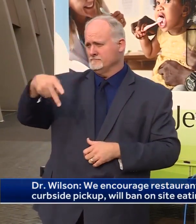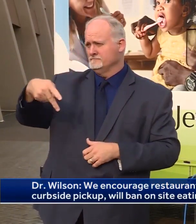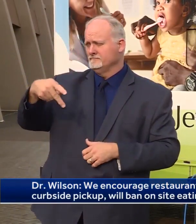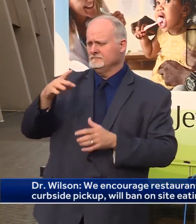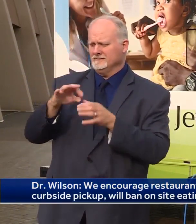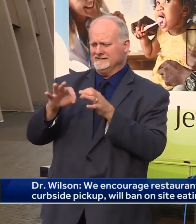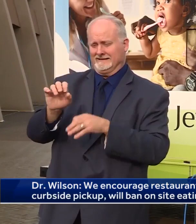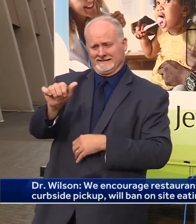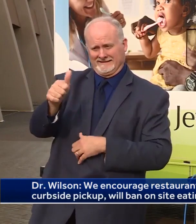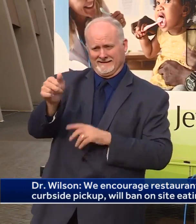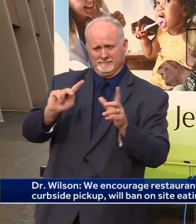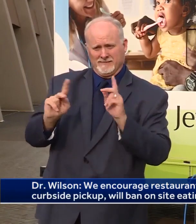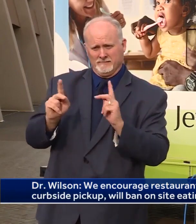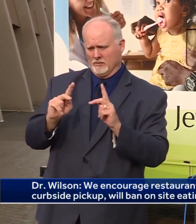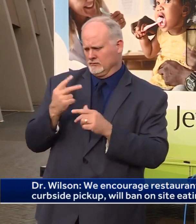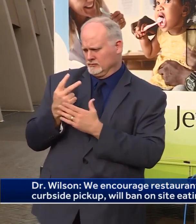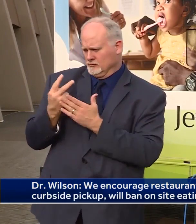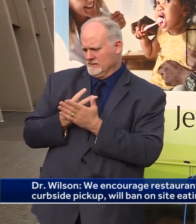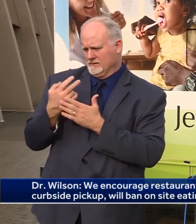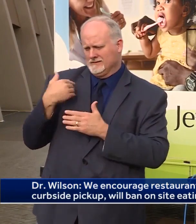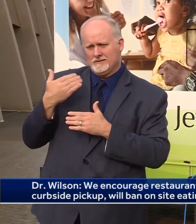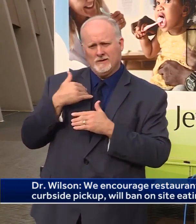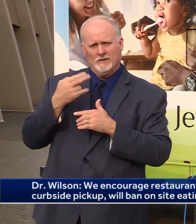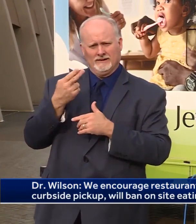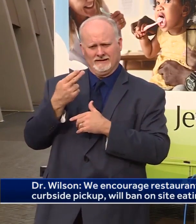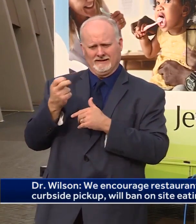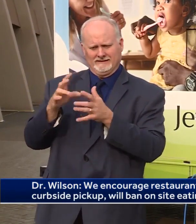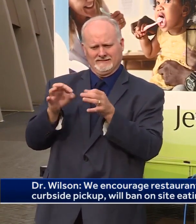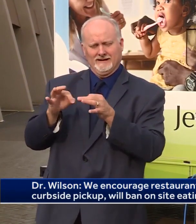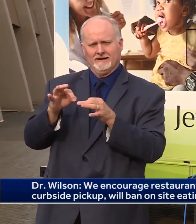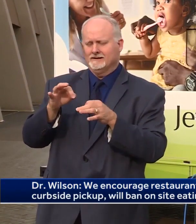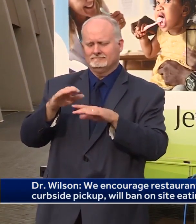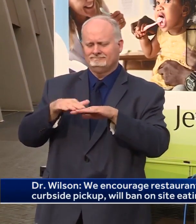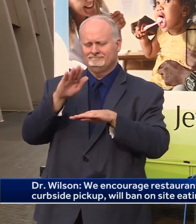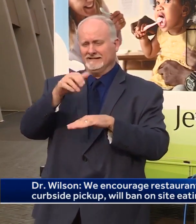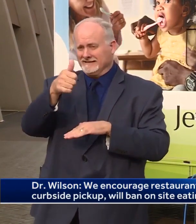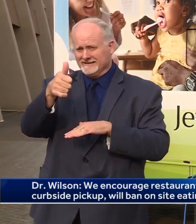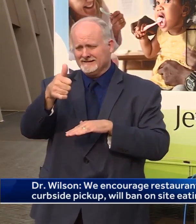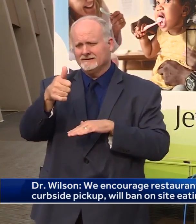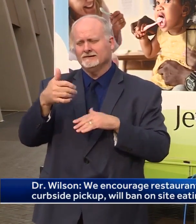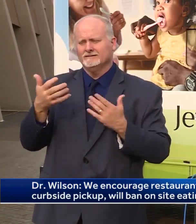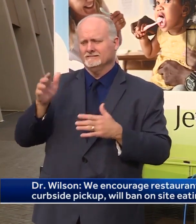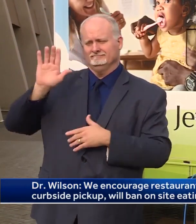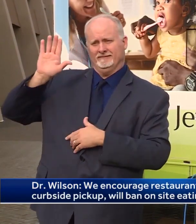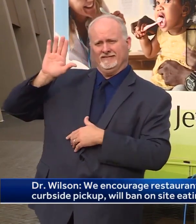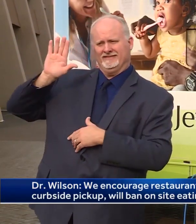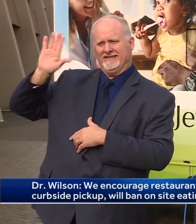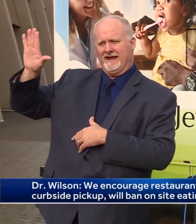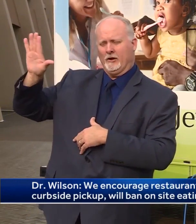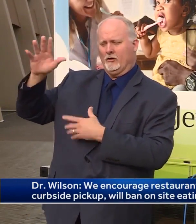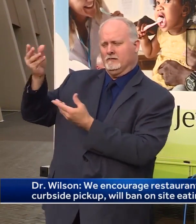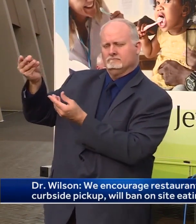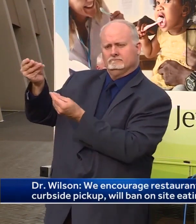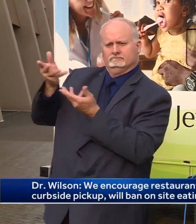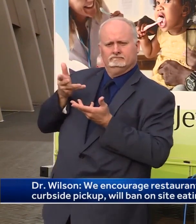just a couple of hours ago. I believe, as far as I understand, that is guidance.